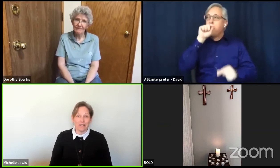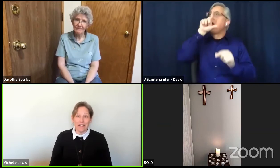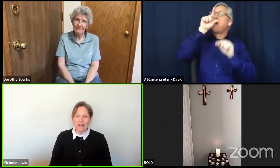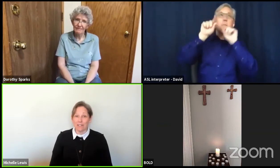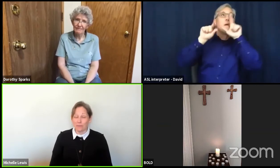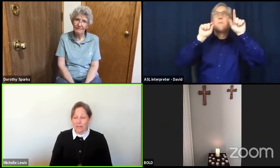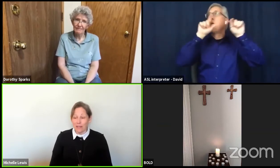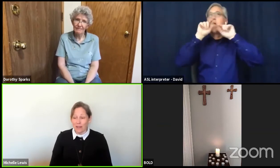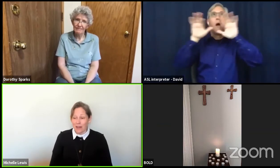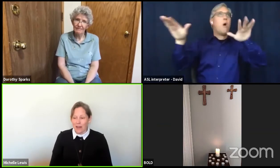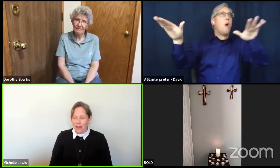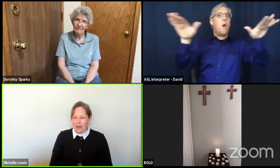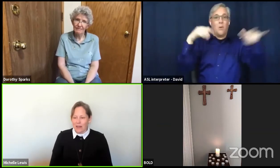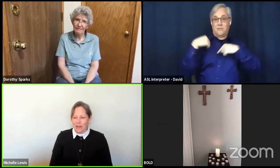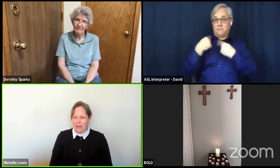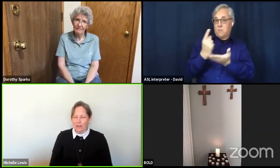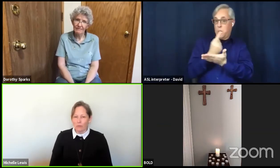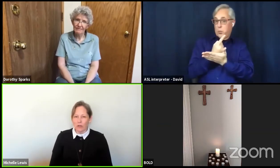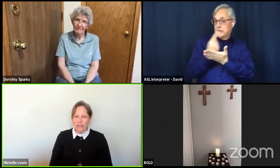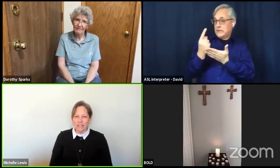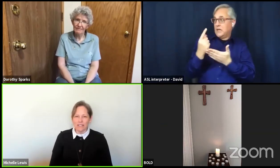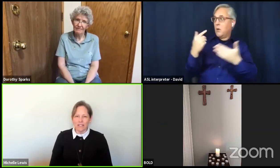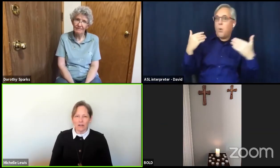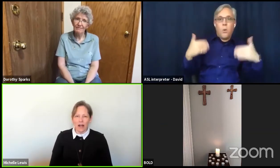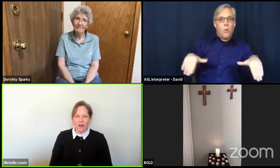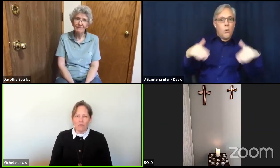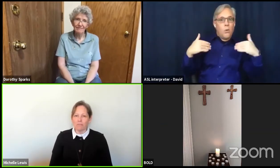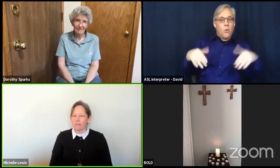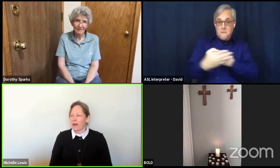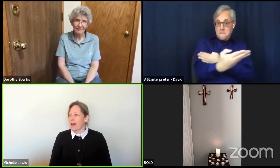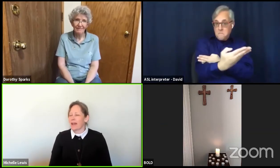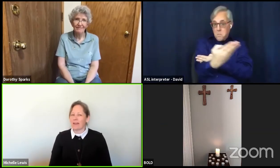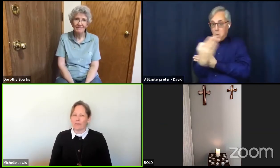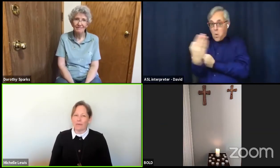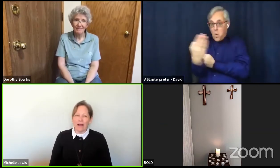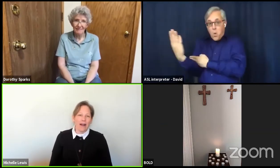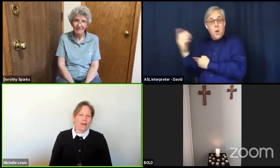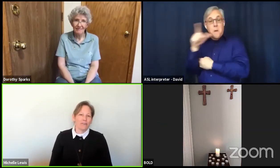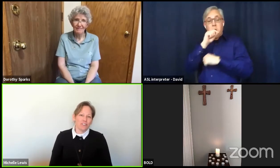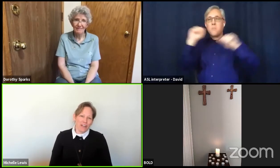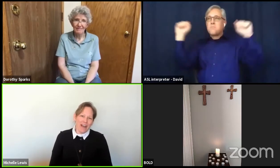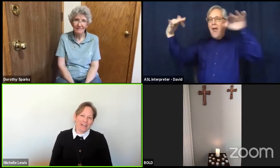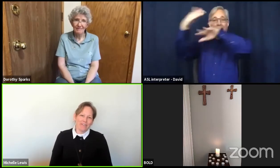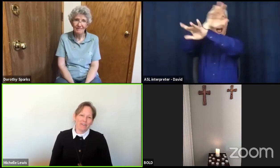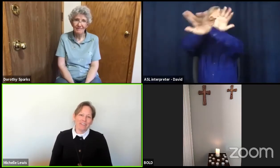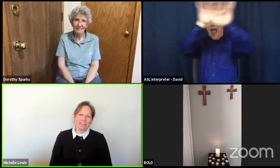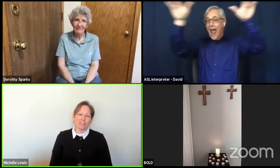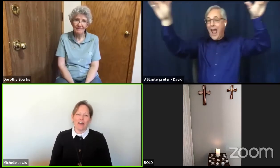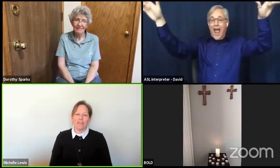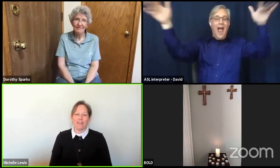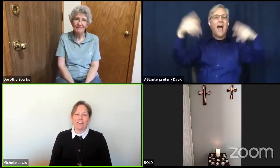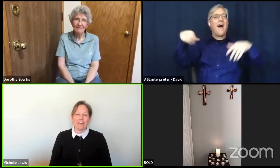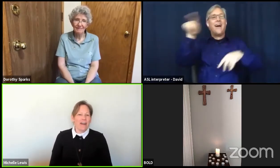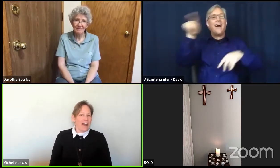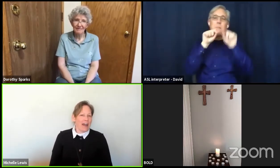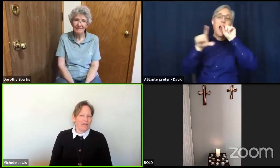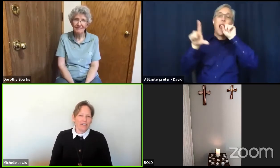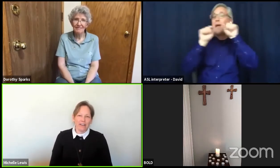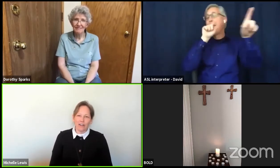week. In the mornings, they're out flying around, chatting with each other, having a great